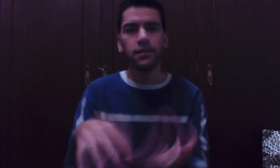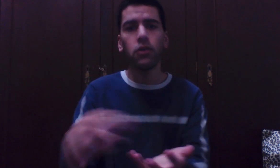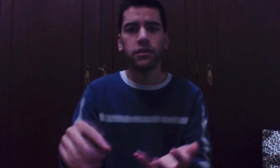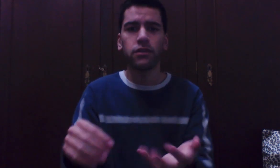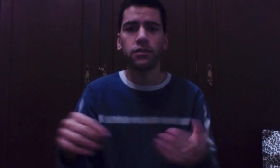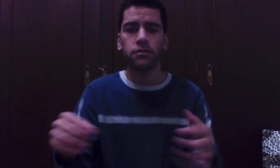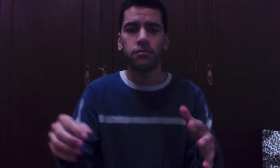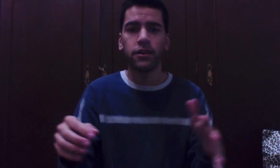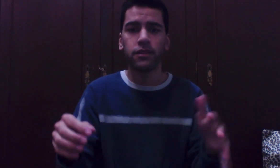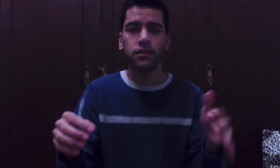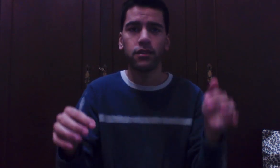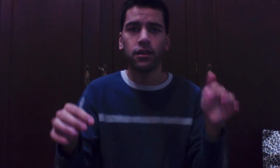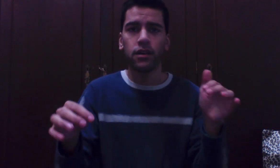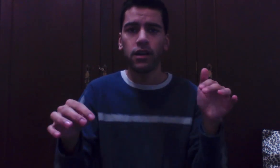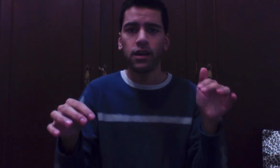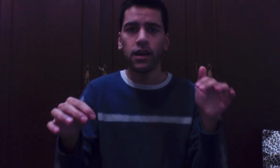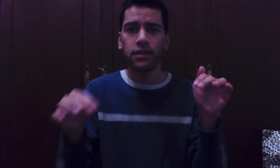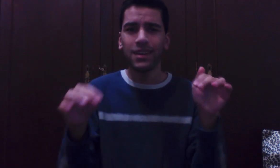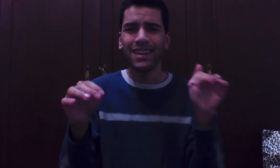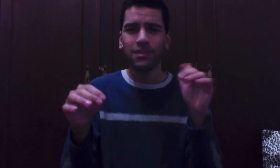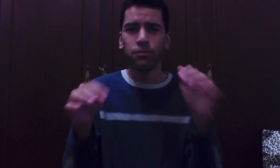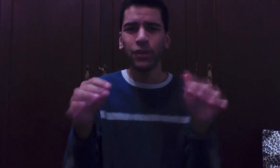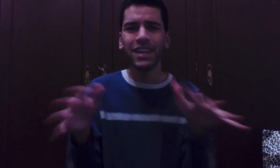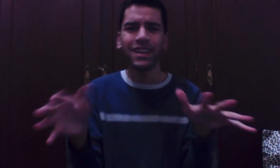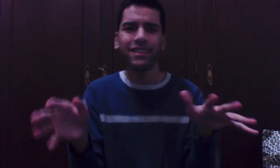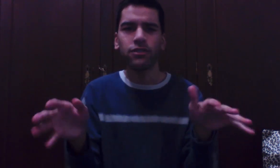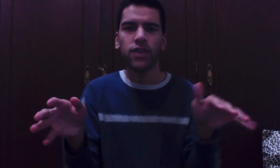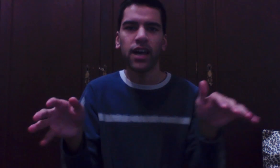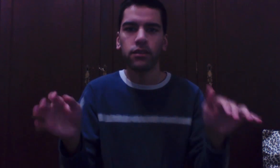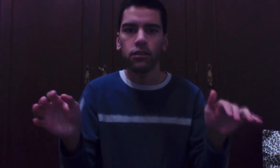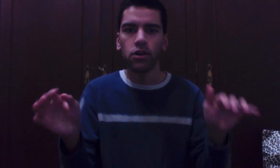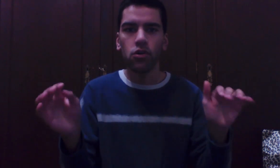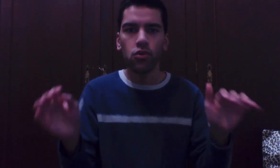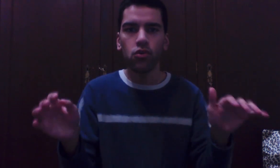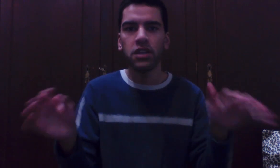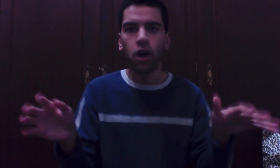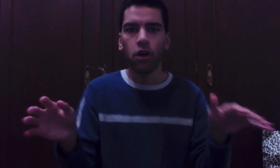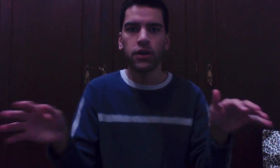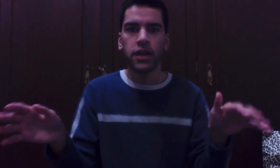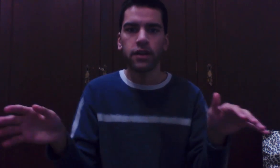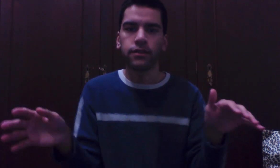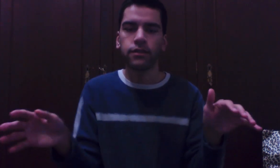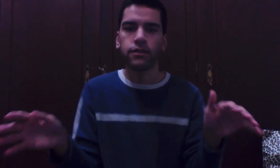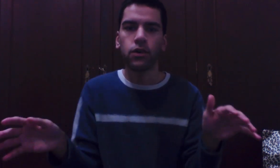a whole series but and it's pretty easy to guess who the author is so